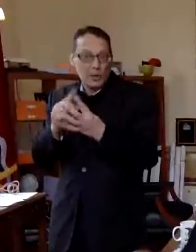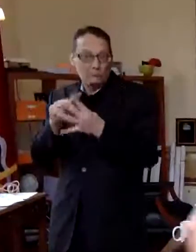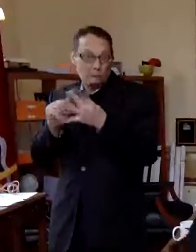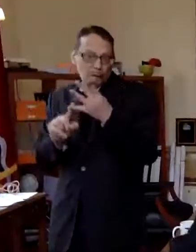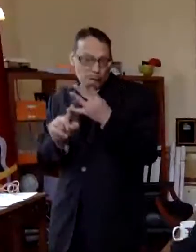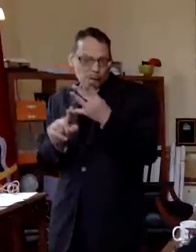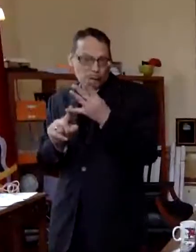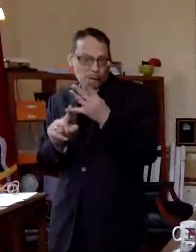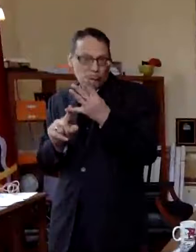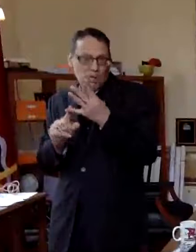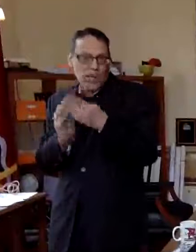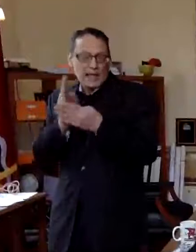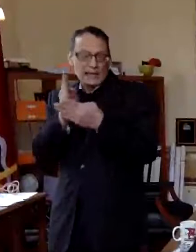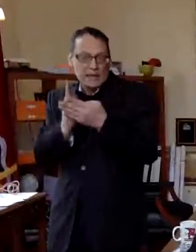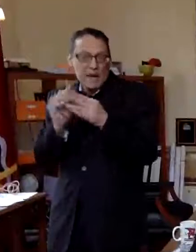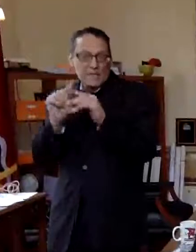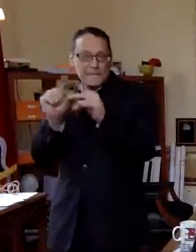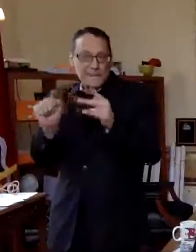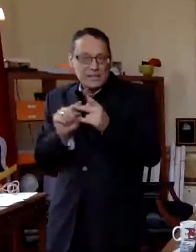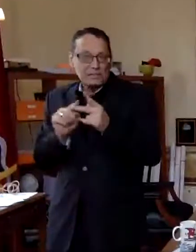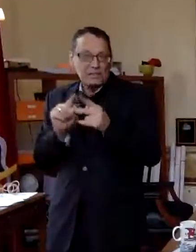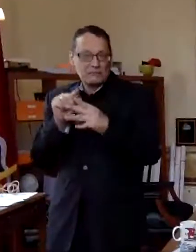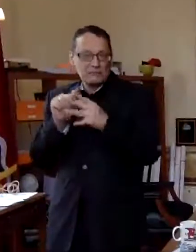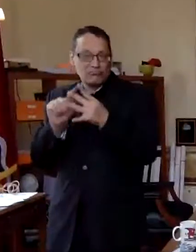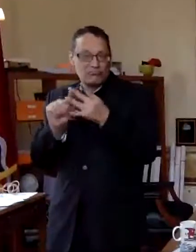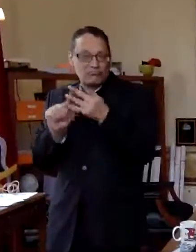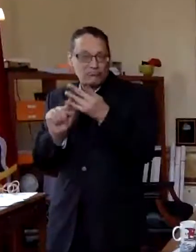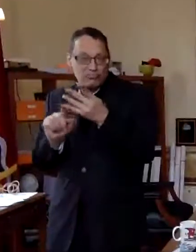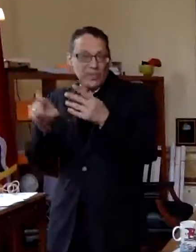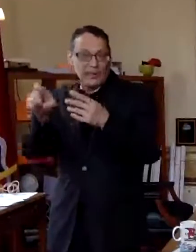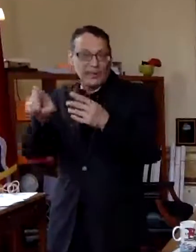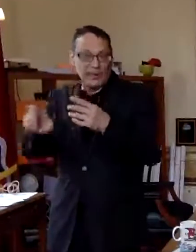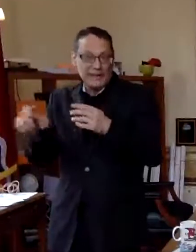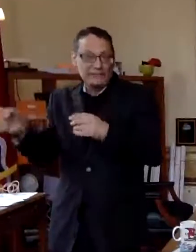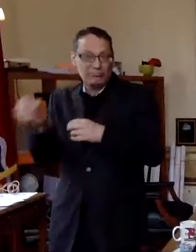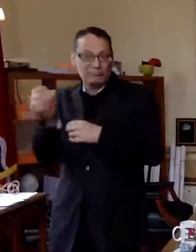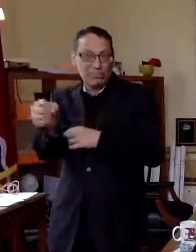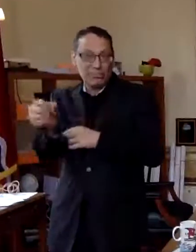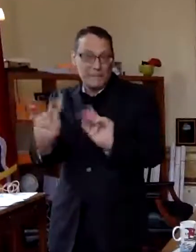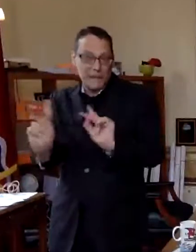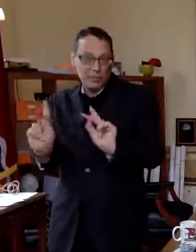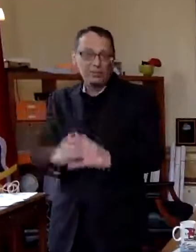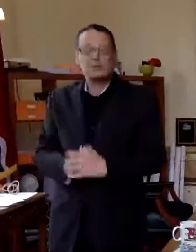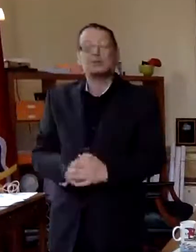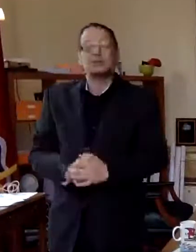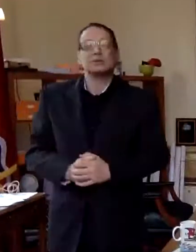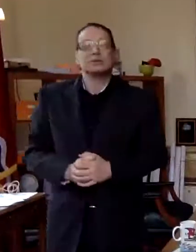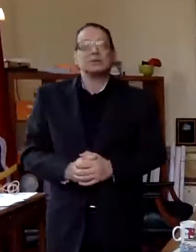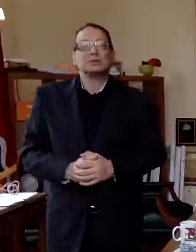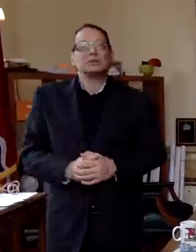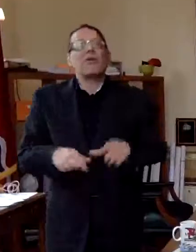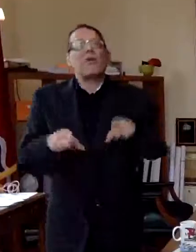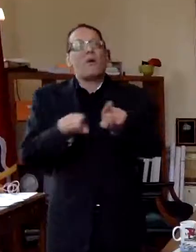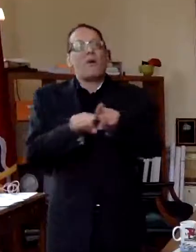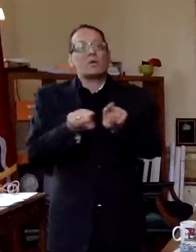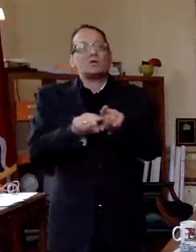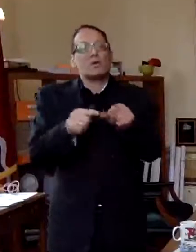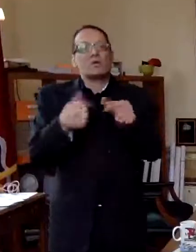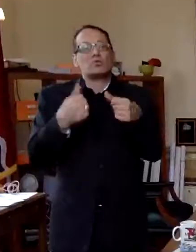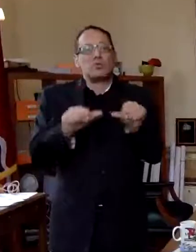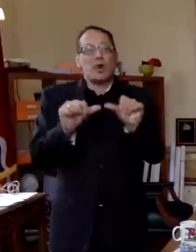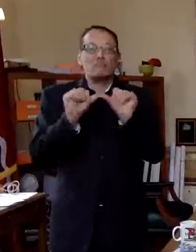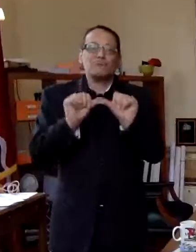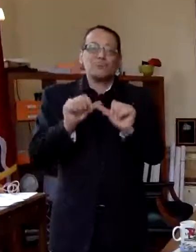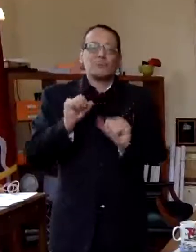freeze because some of these these positions have to continue to be filled um we also are trying to maintain uh staff